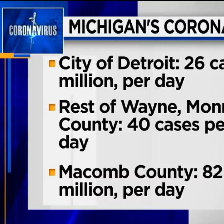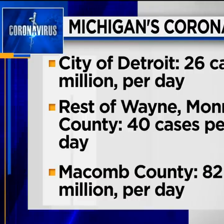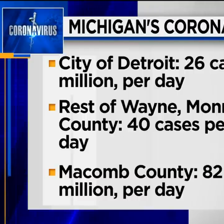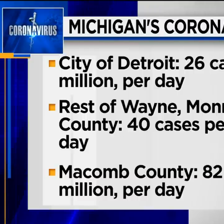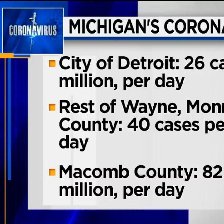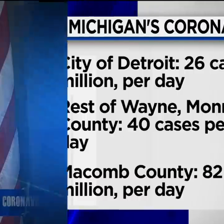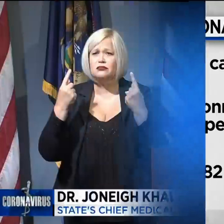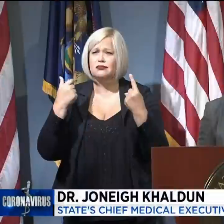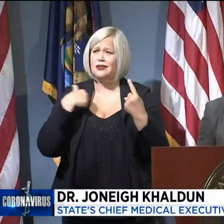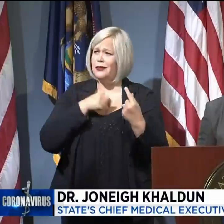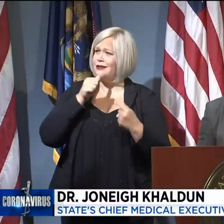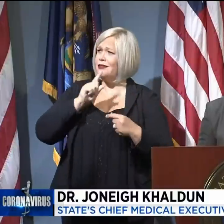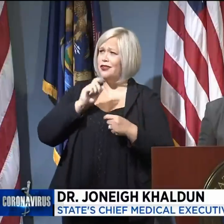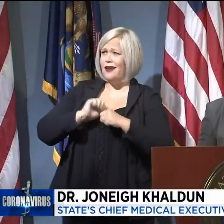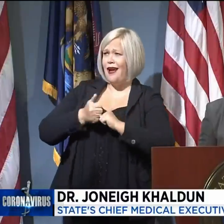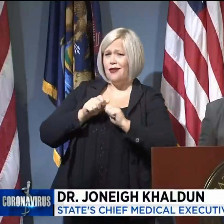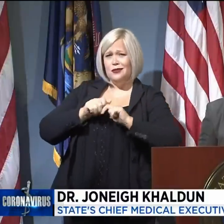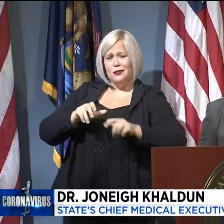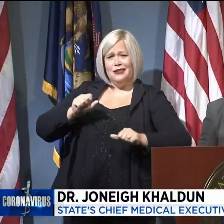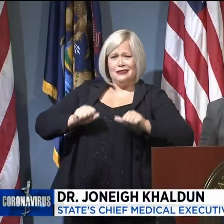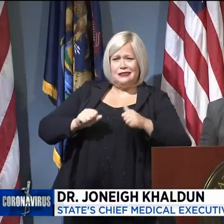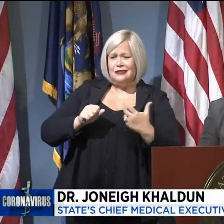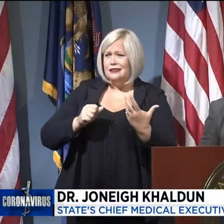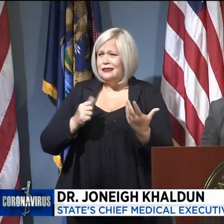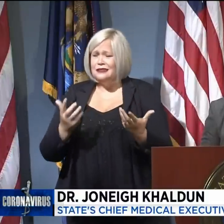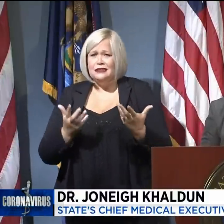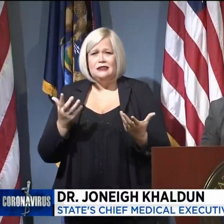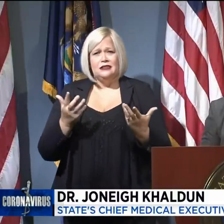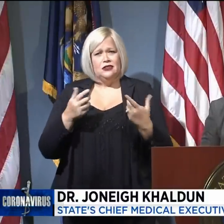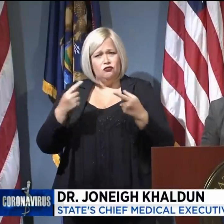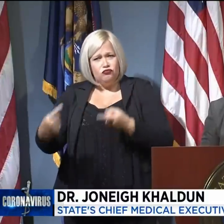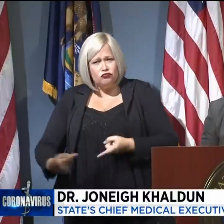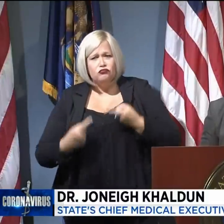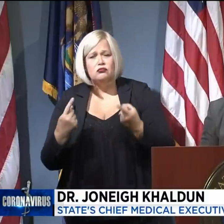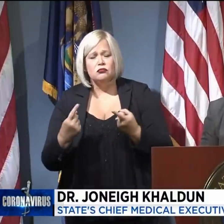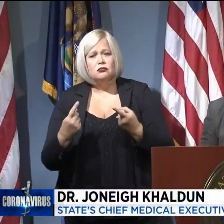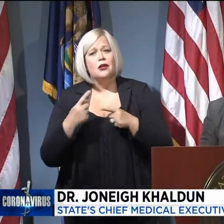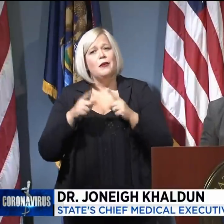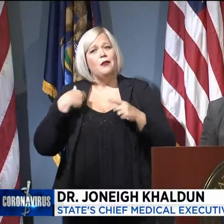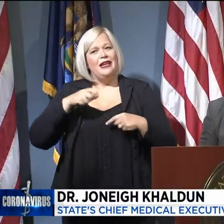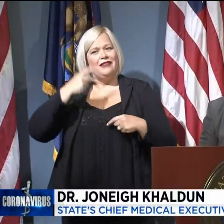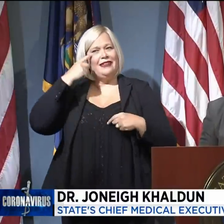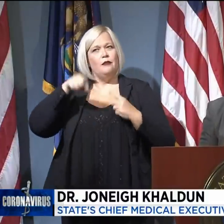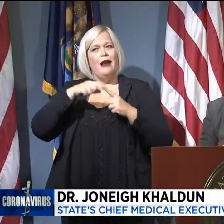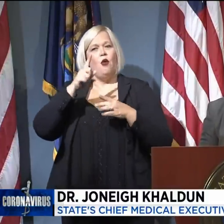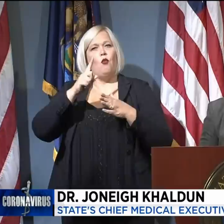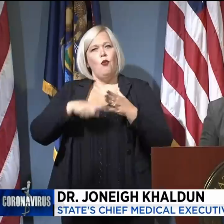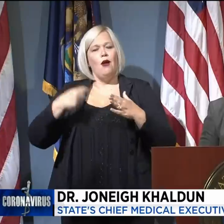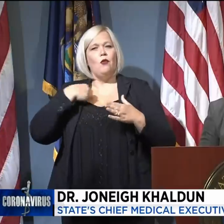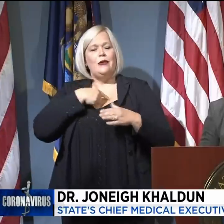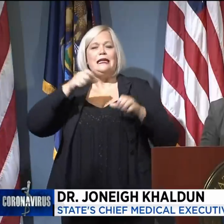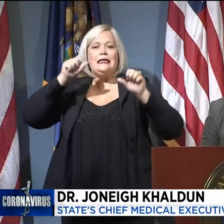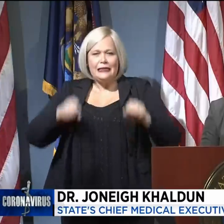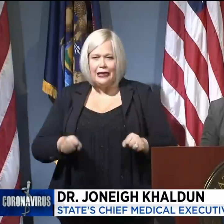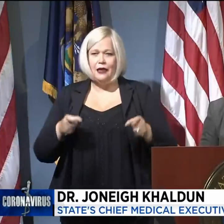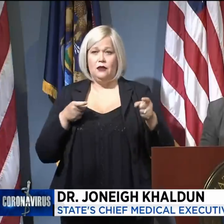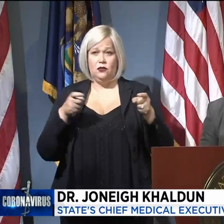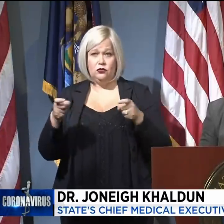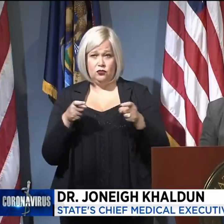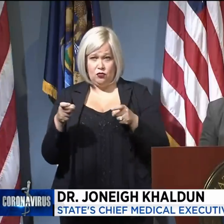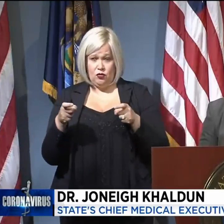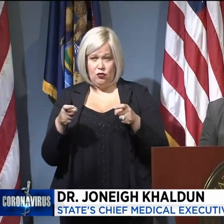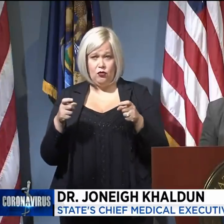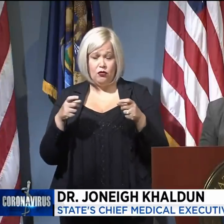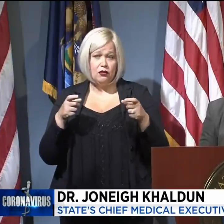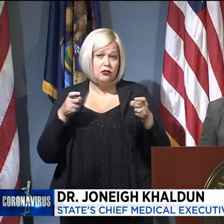distancing. But we all simply have to focus on the things that we can control. We can all wear a mask. We